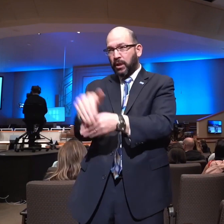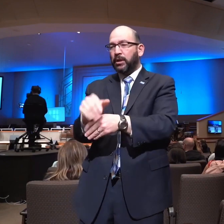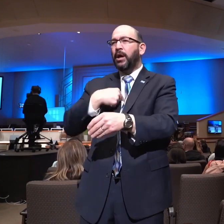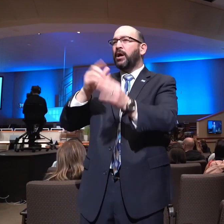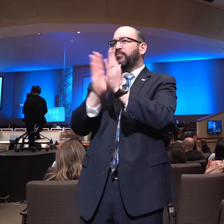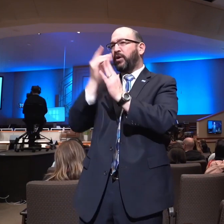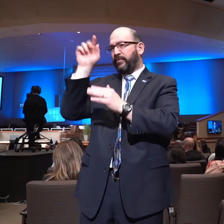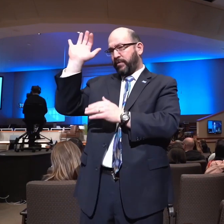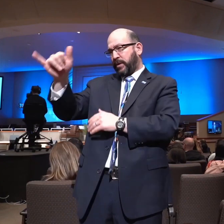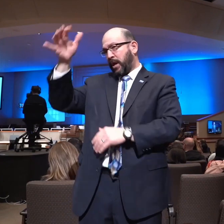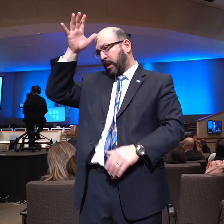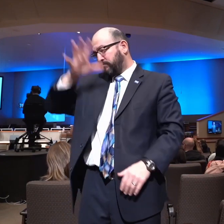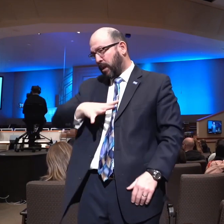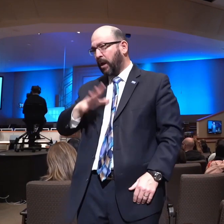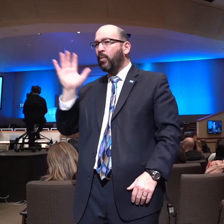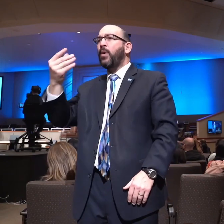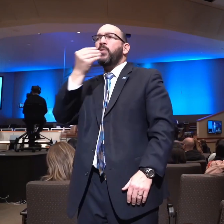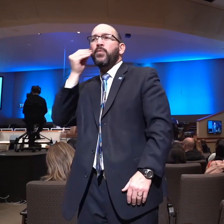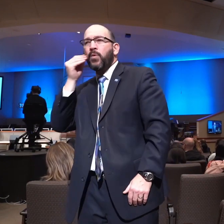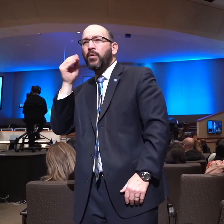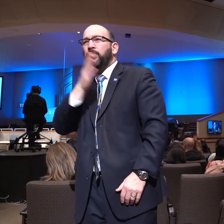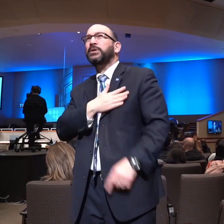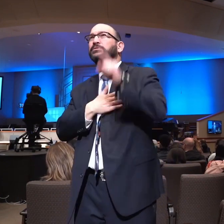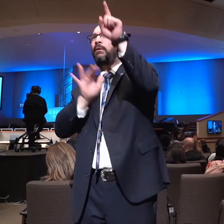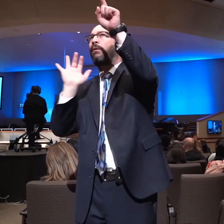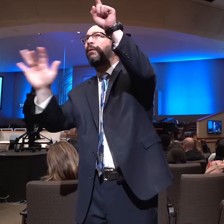I pray he'll be home Thursday. God, open his heart as I speak to him.